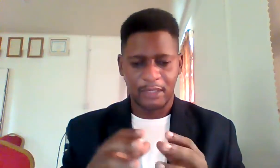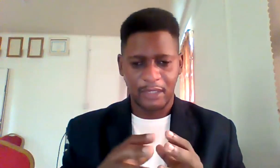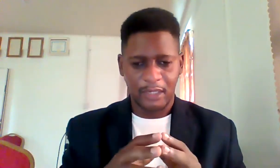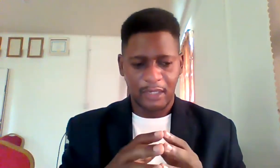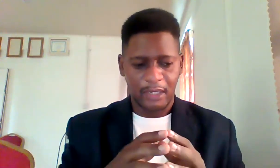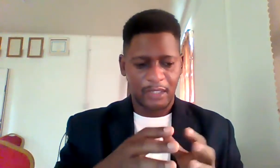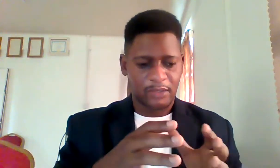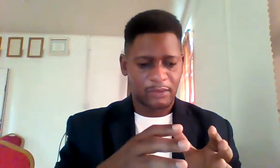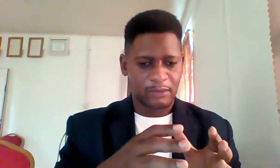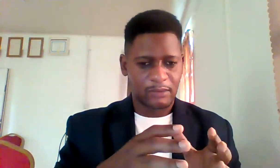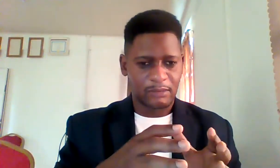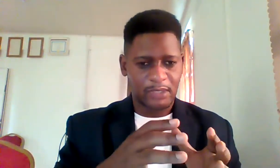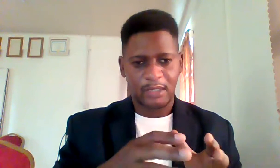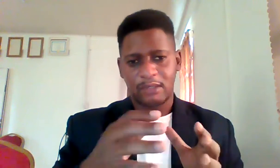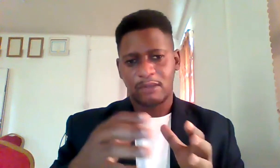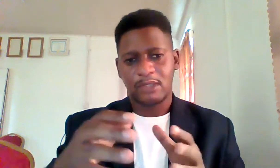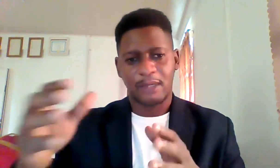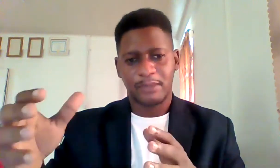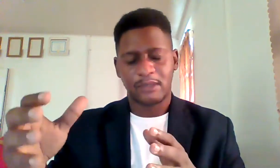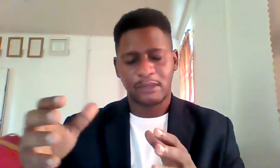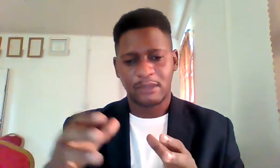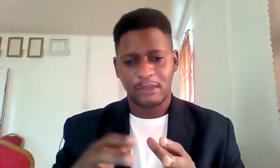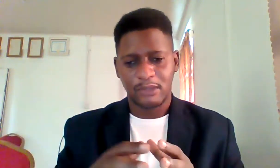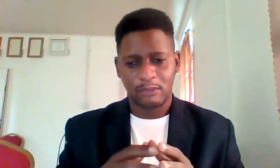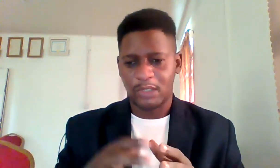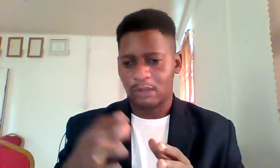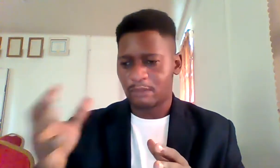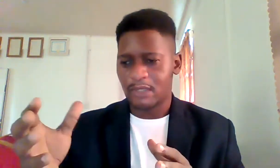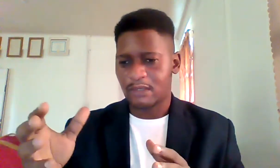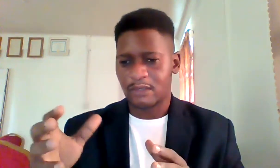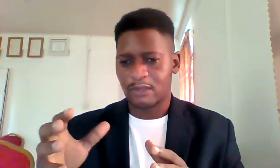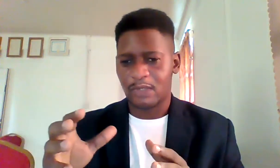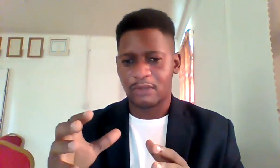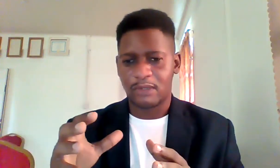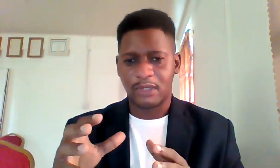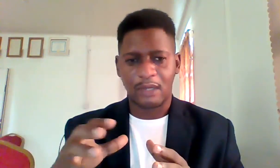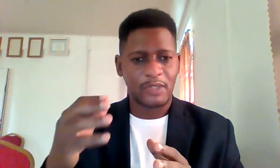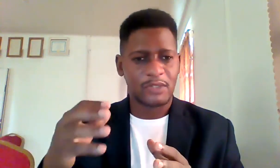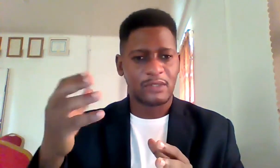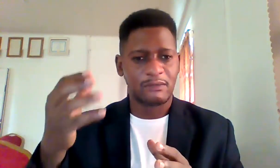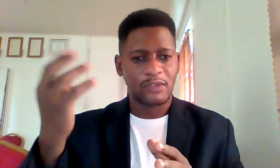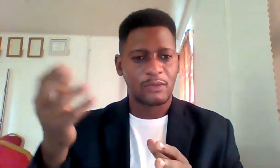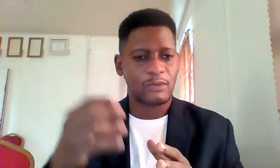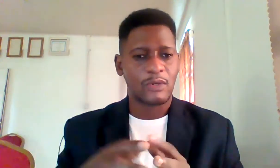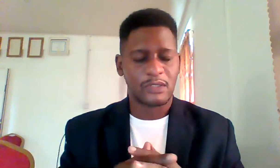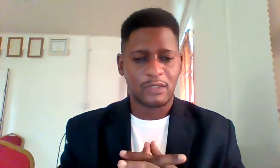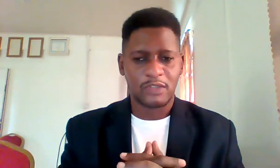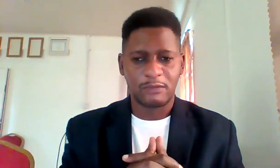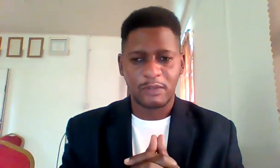as you take your steps whether you're in business or whether you're the ambitious individual who wants to achieve more